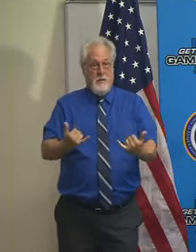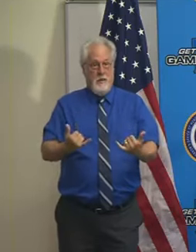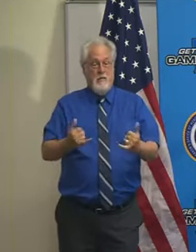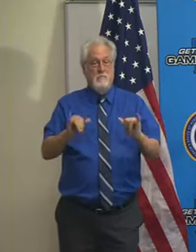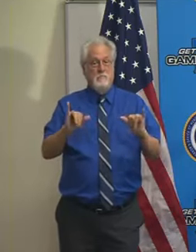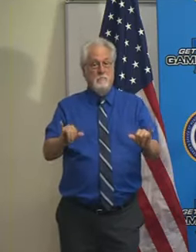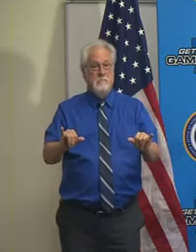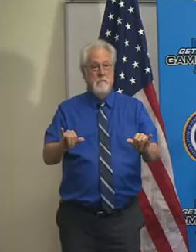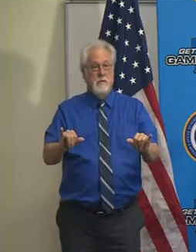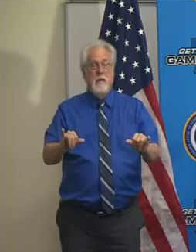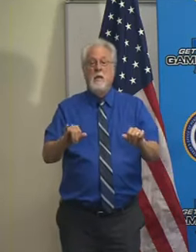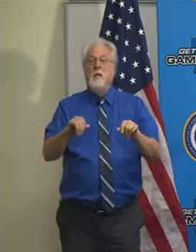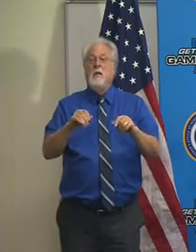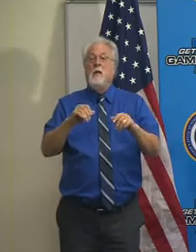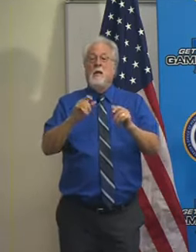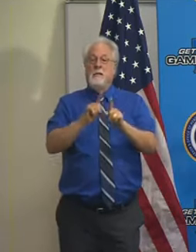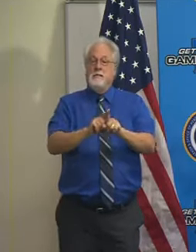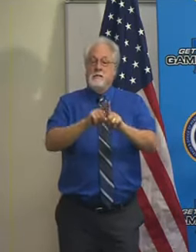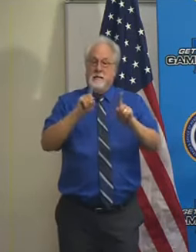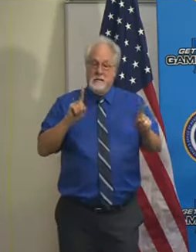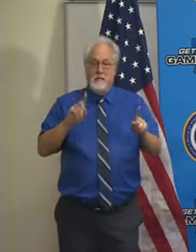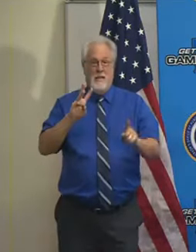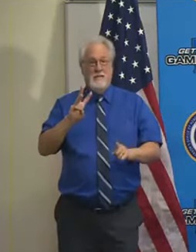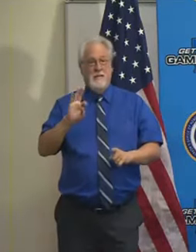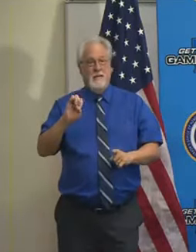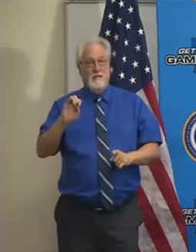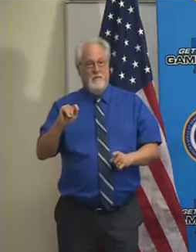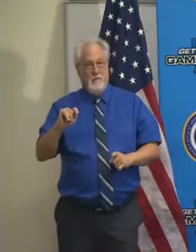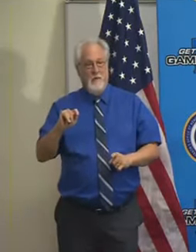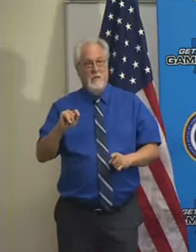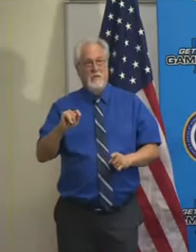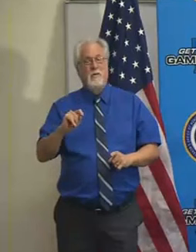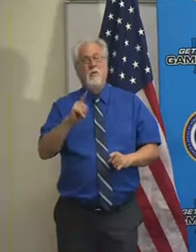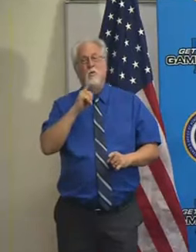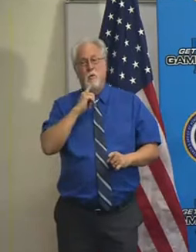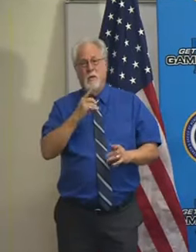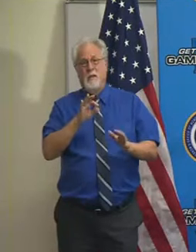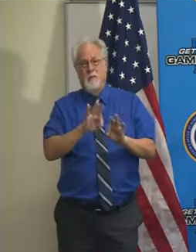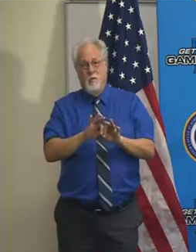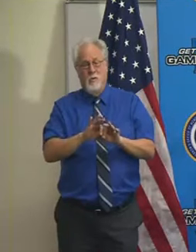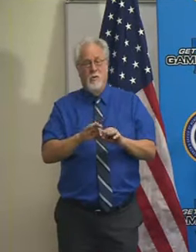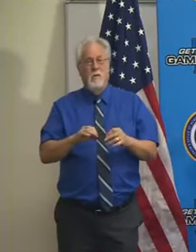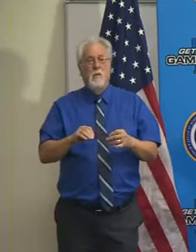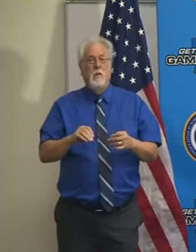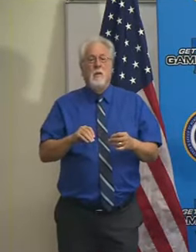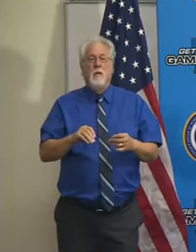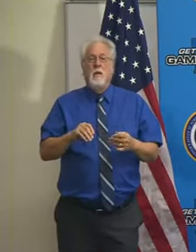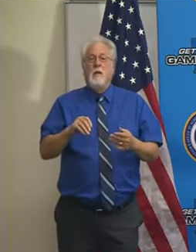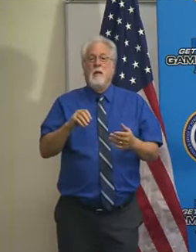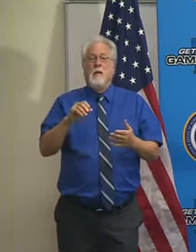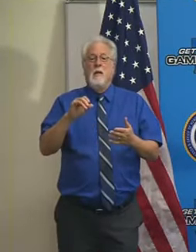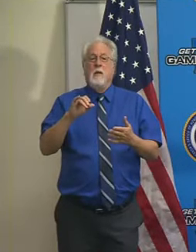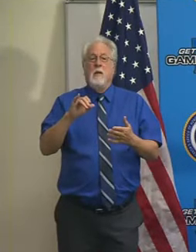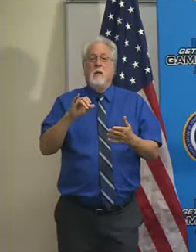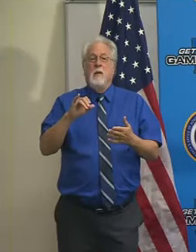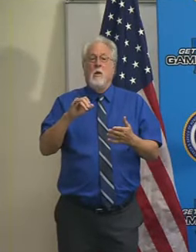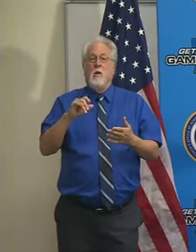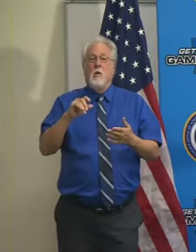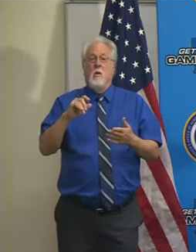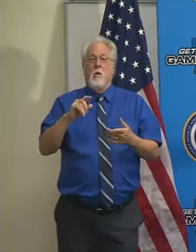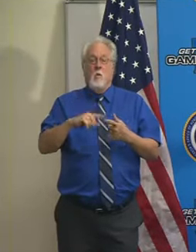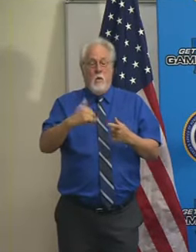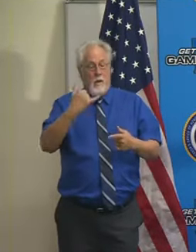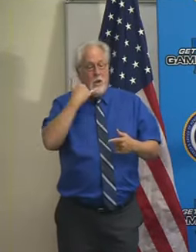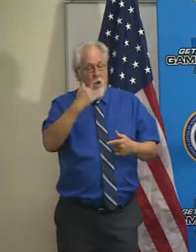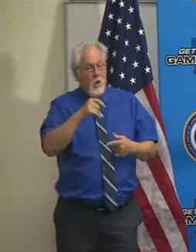be in place. And by that, I mean, physical distancing of six feet or more is really important. When we call you and ask if